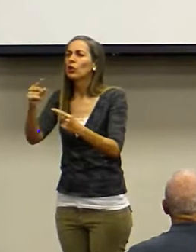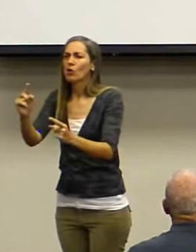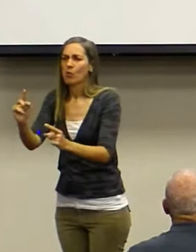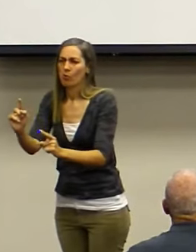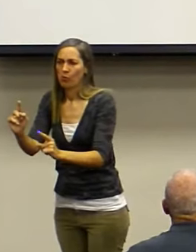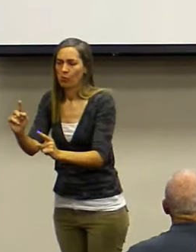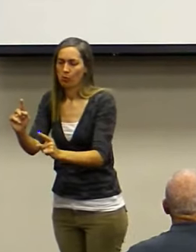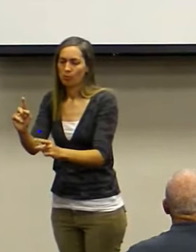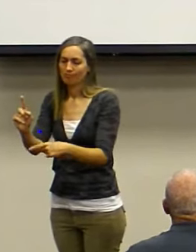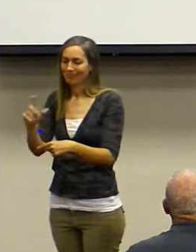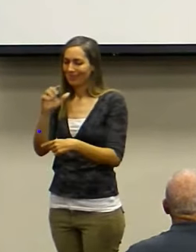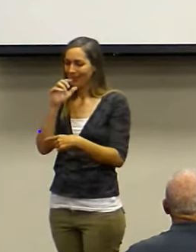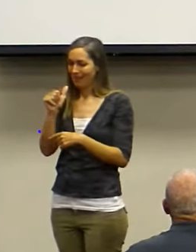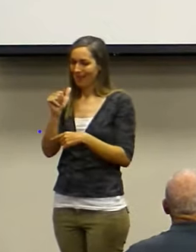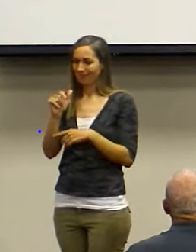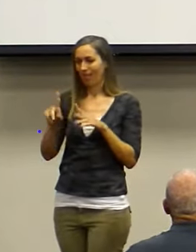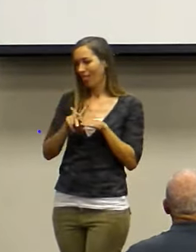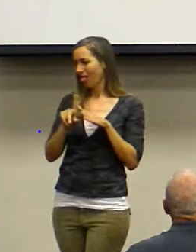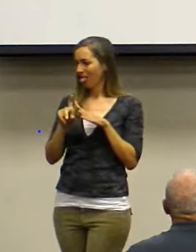You're not running to the world.